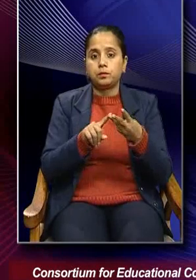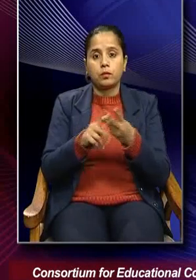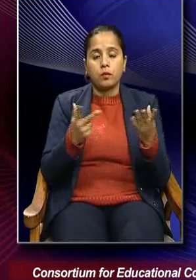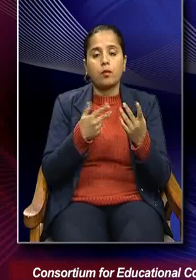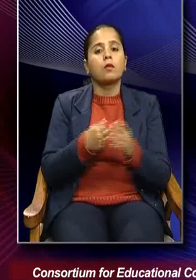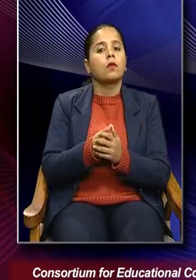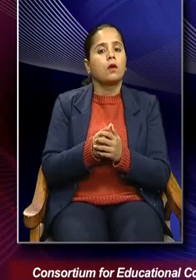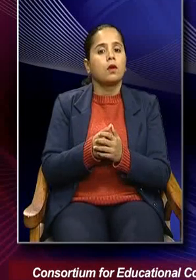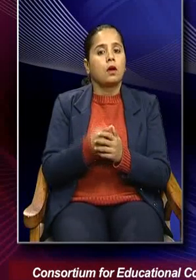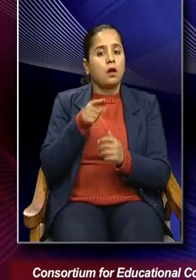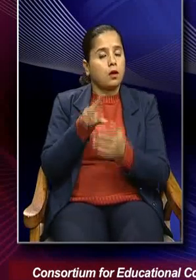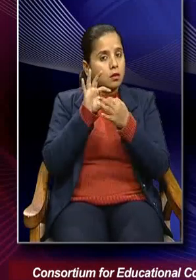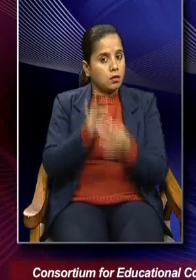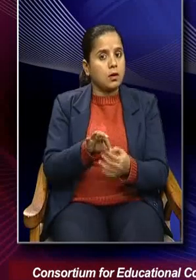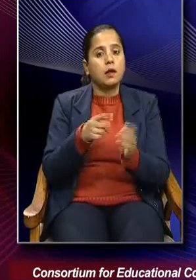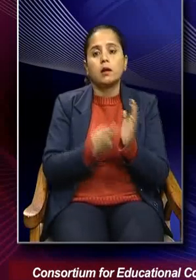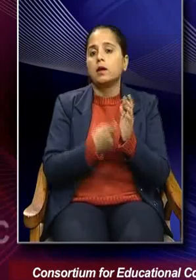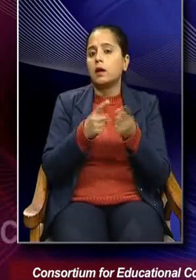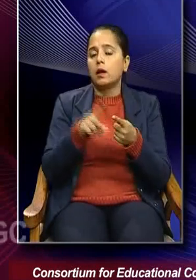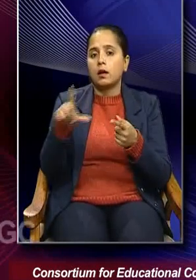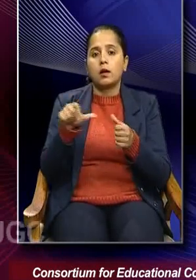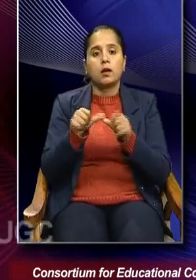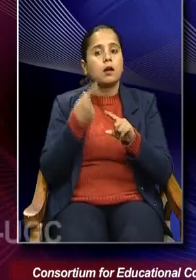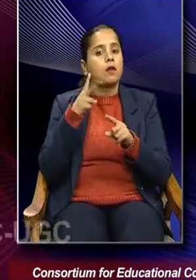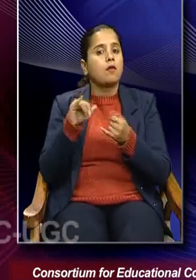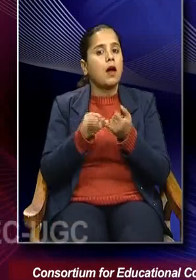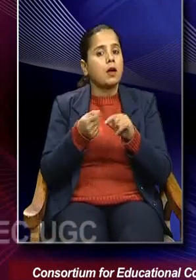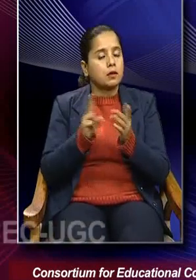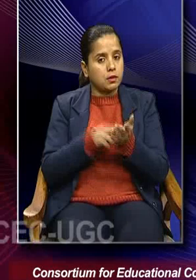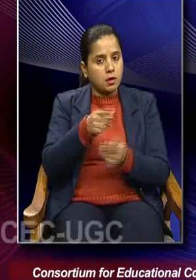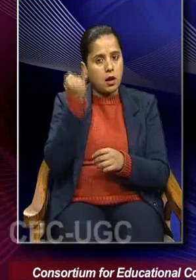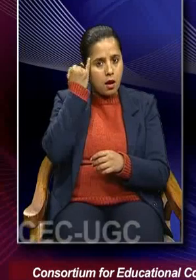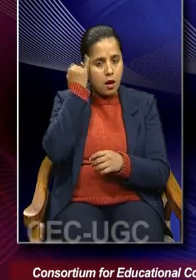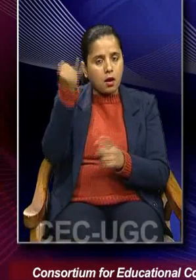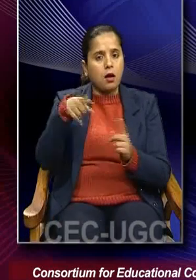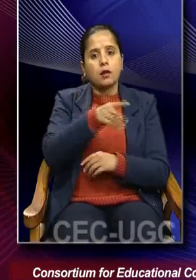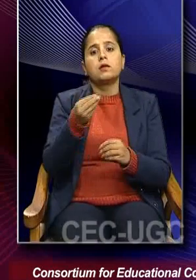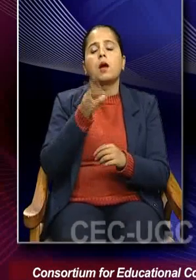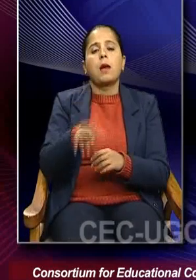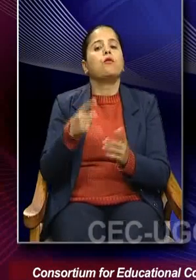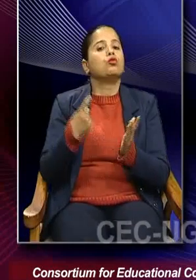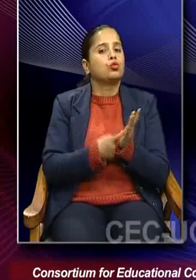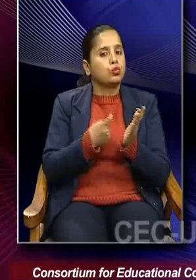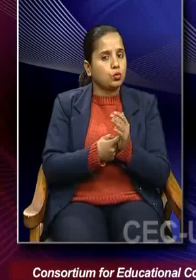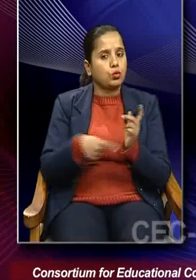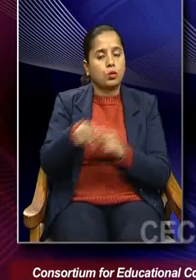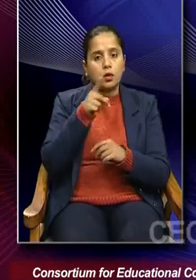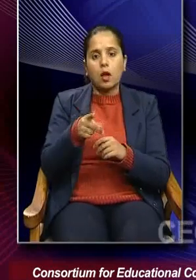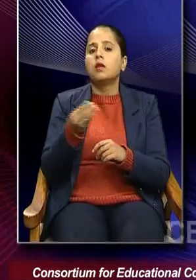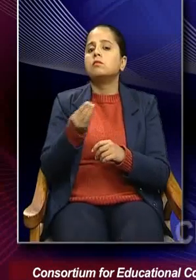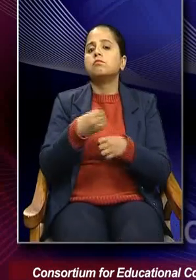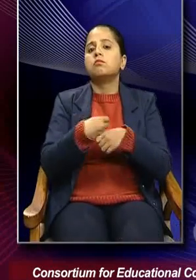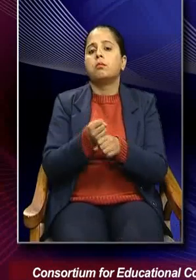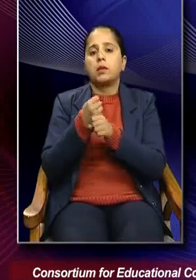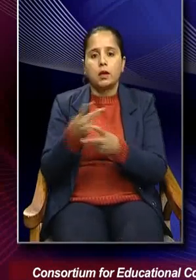relativization. It is the idea that there are certain rules which are constructed